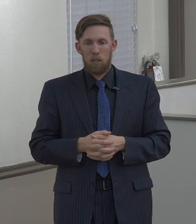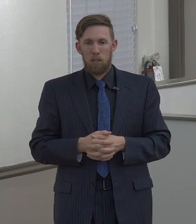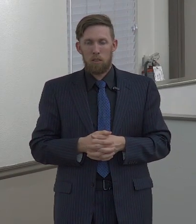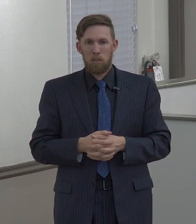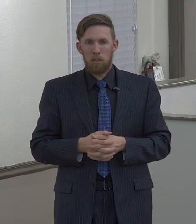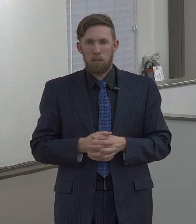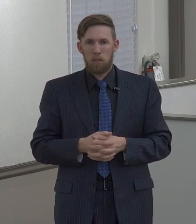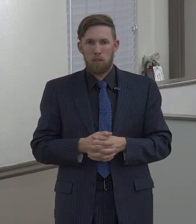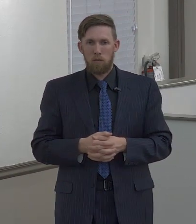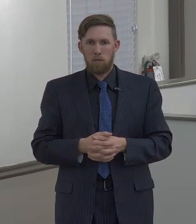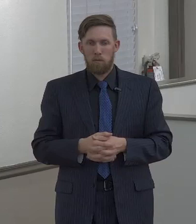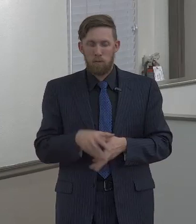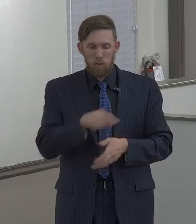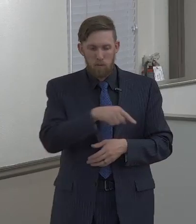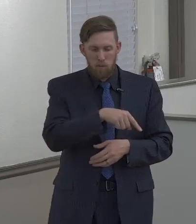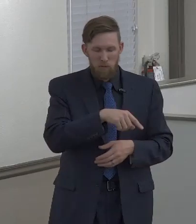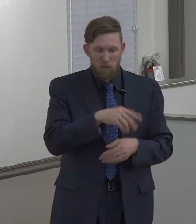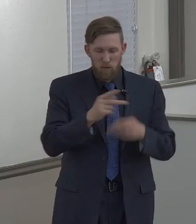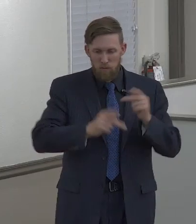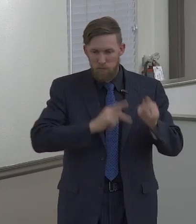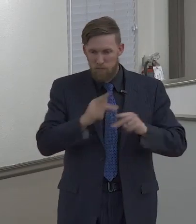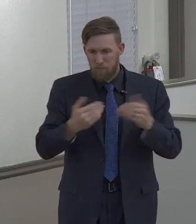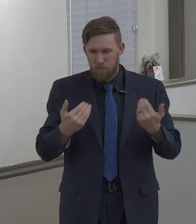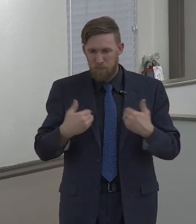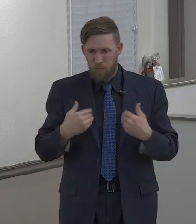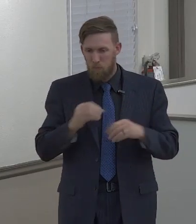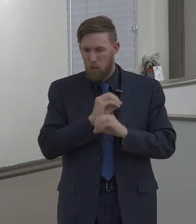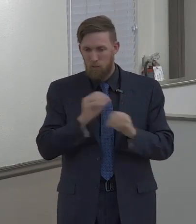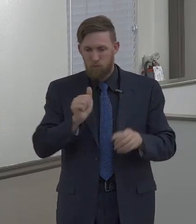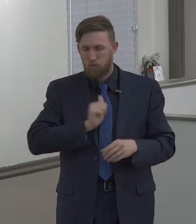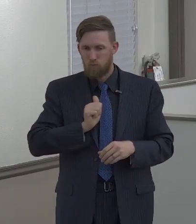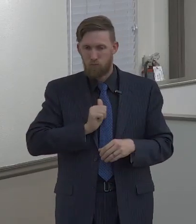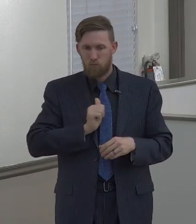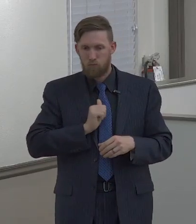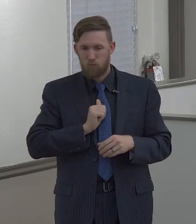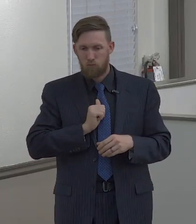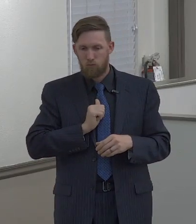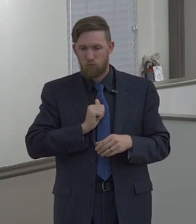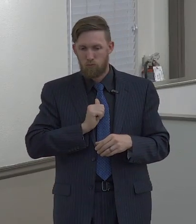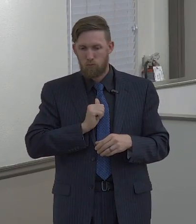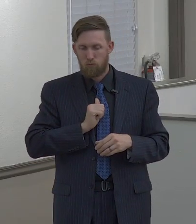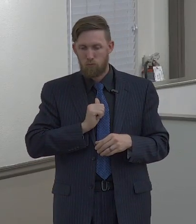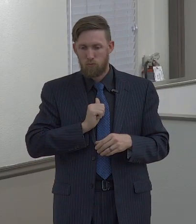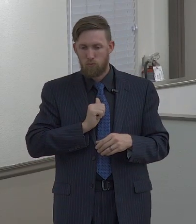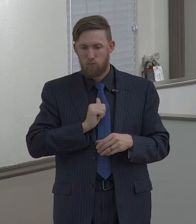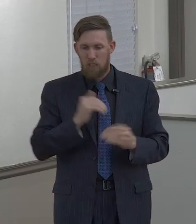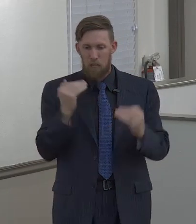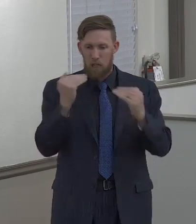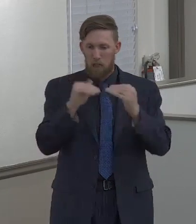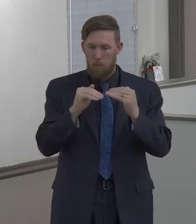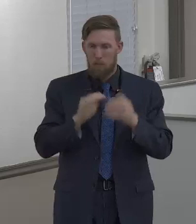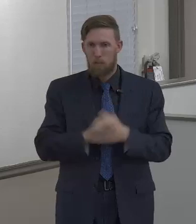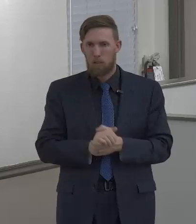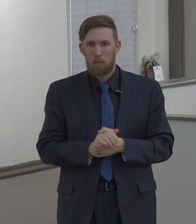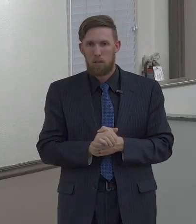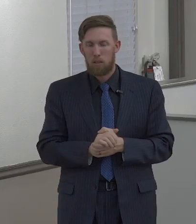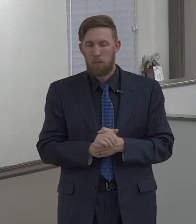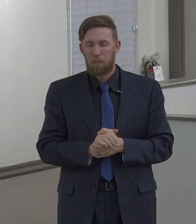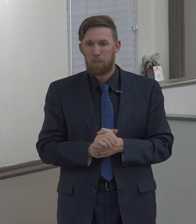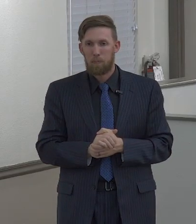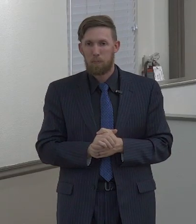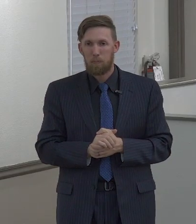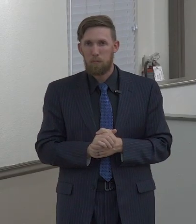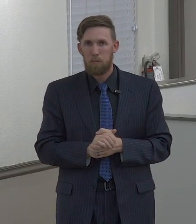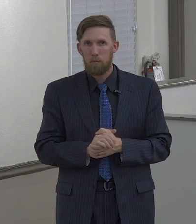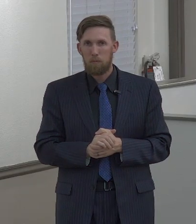people. These are people that have no self-restraint. Just like a nation will fall without borders,